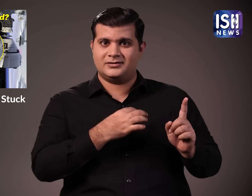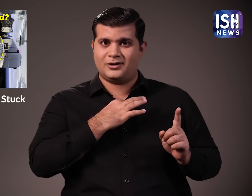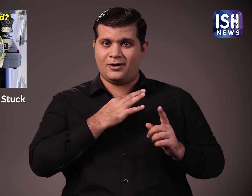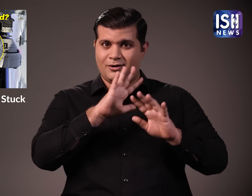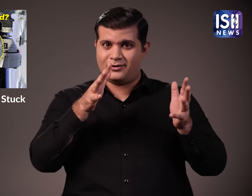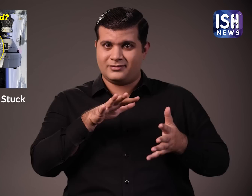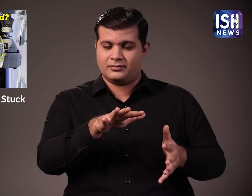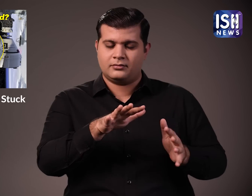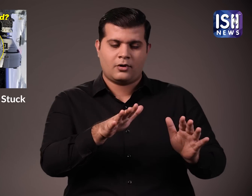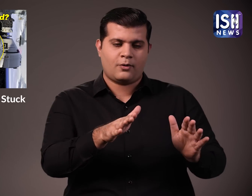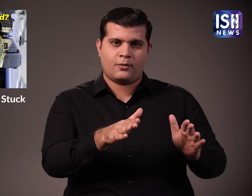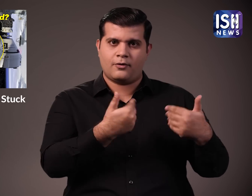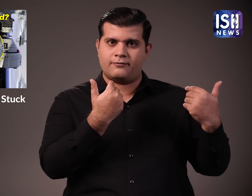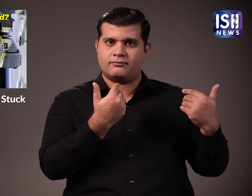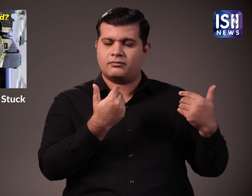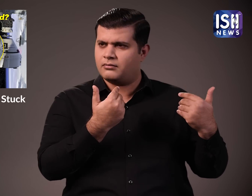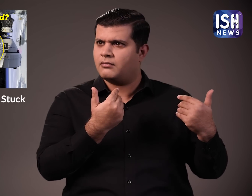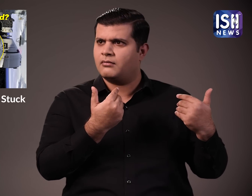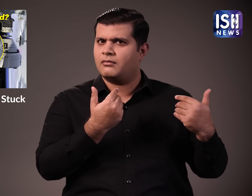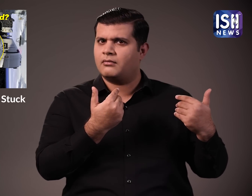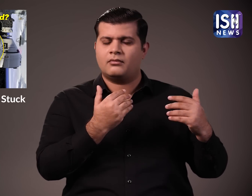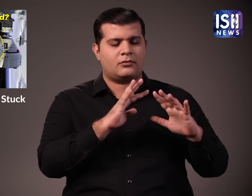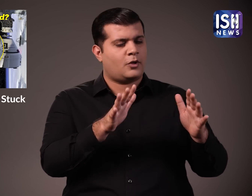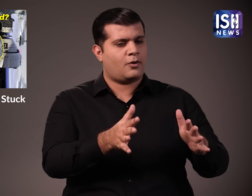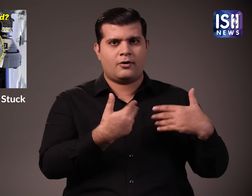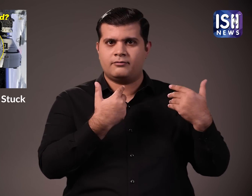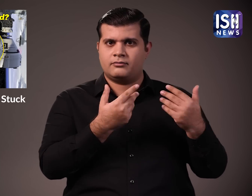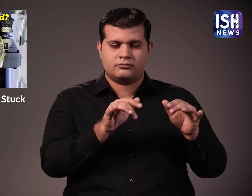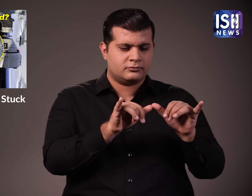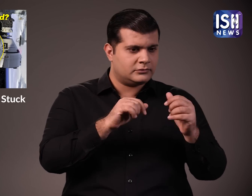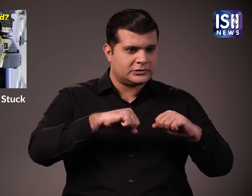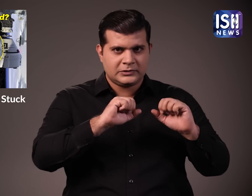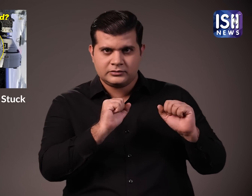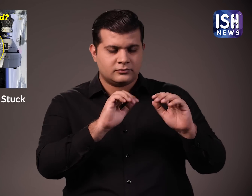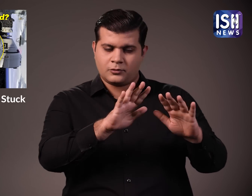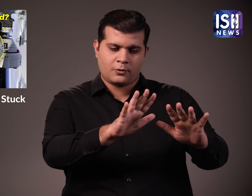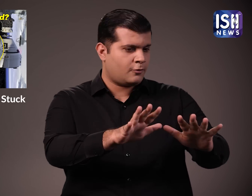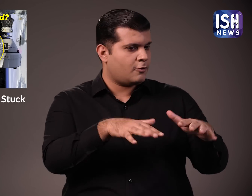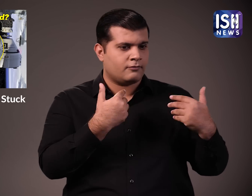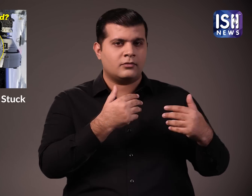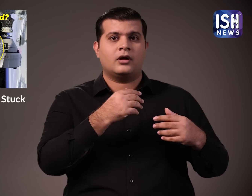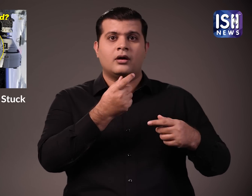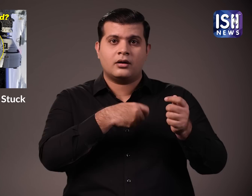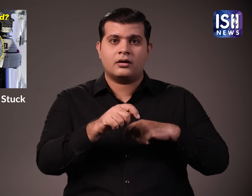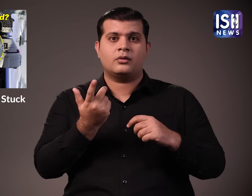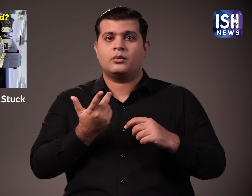were removed from the spacecraft. All of it was removed due to space constraints.